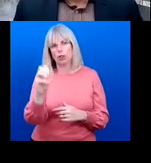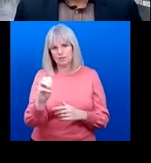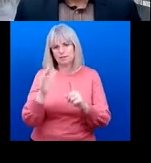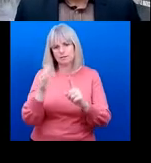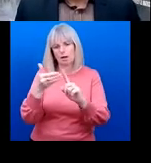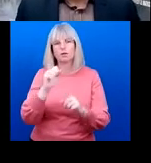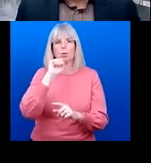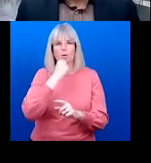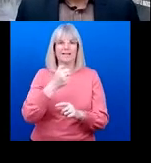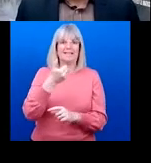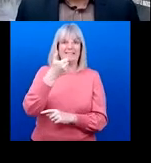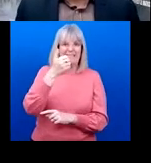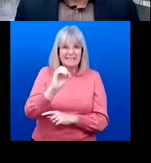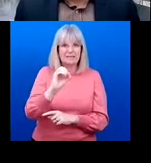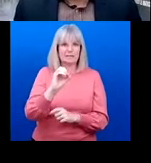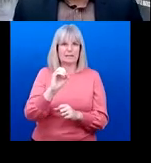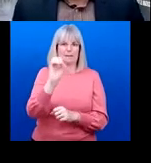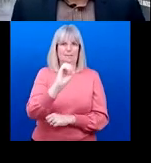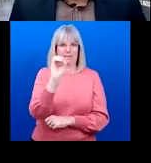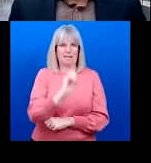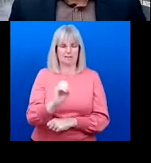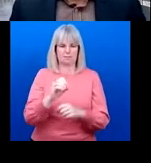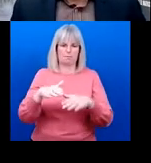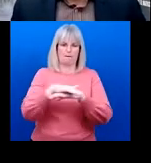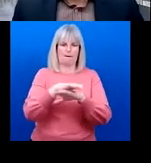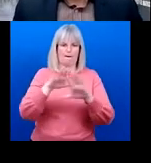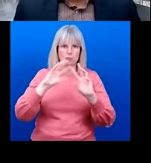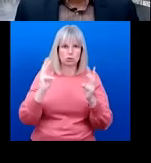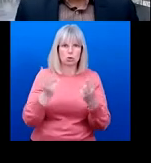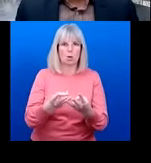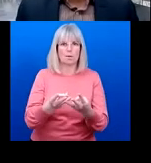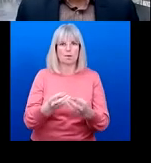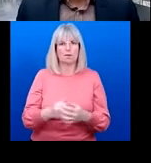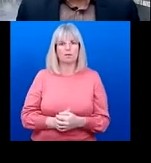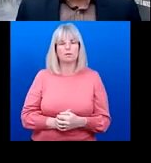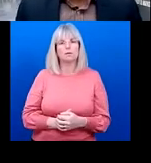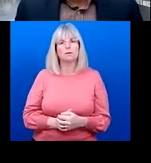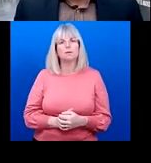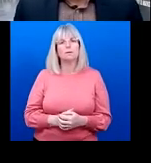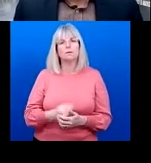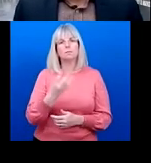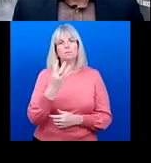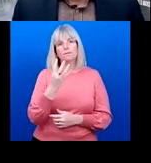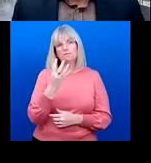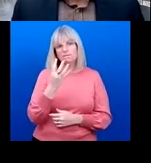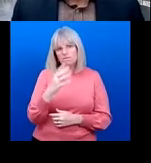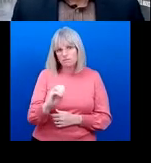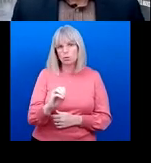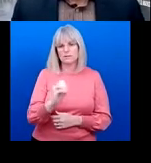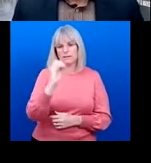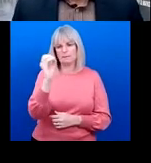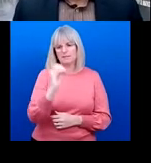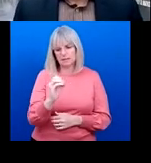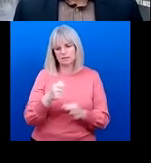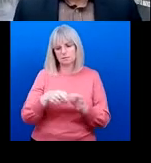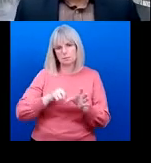at the global level. Alakos effective coverage of refractive error a 40 percentage point increase by 2030 is